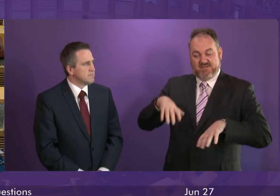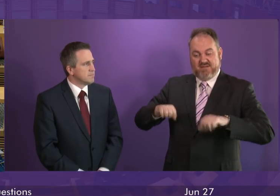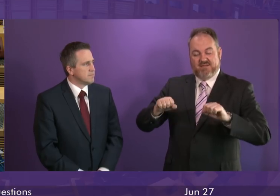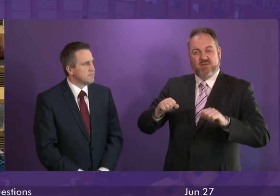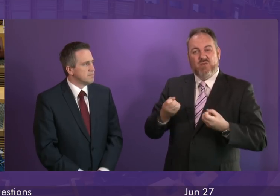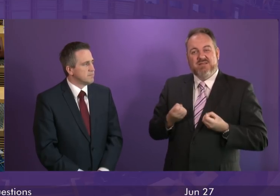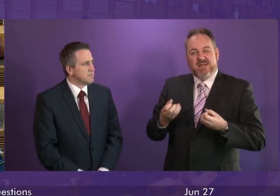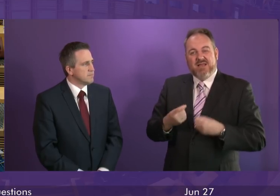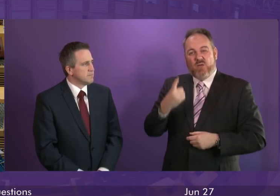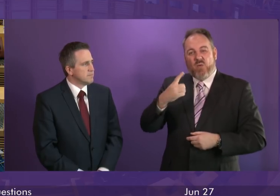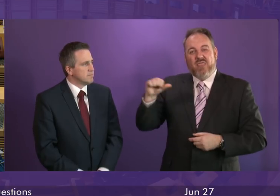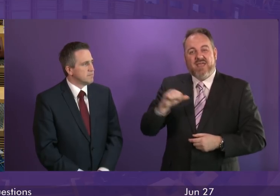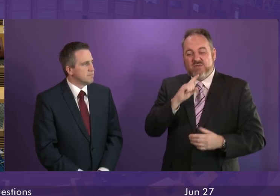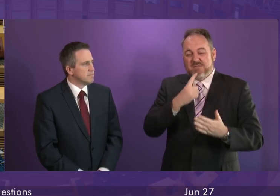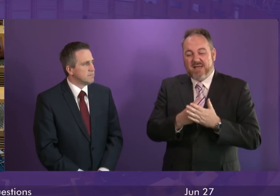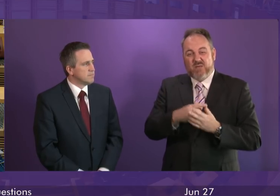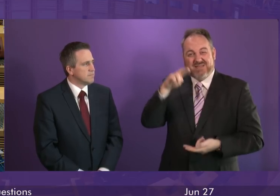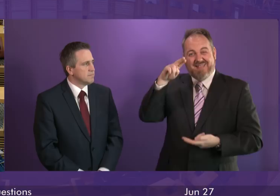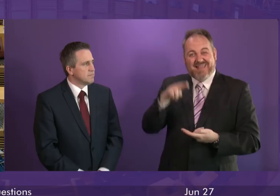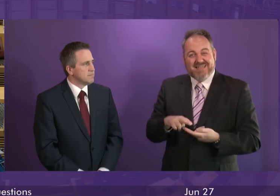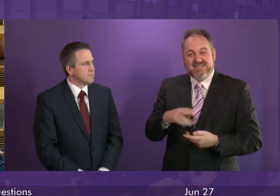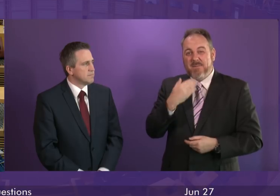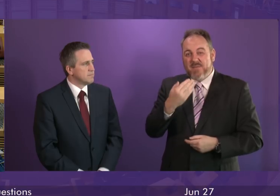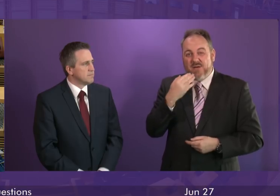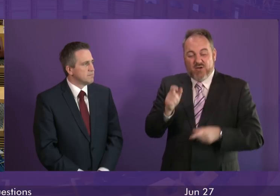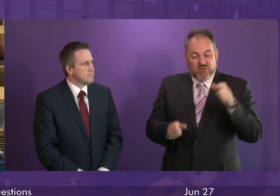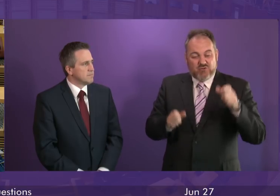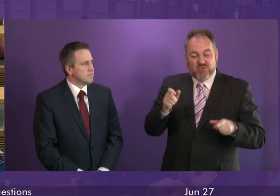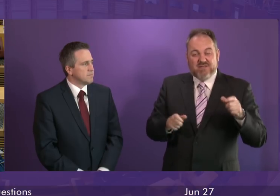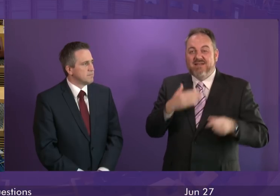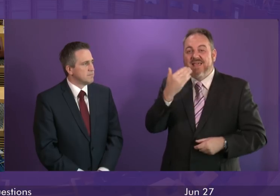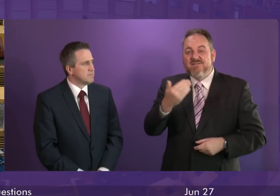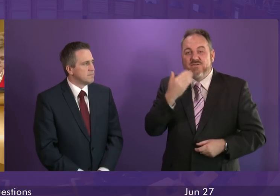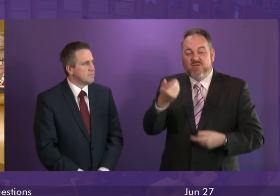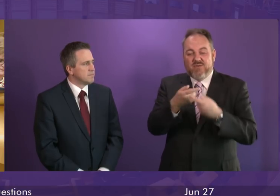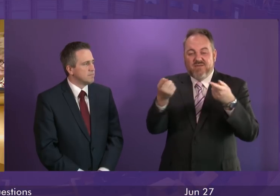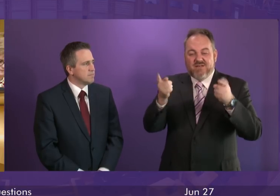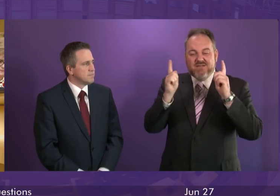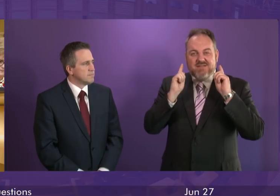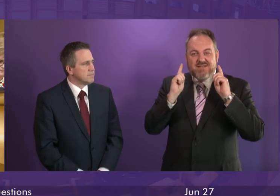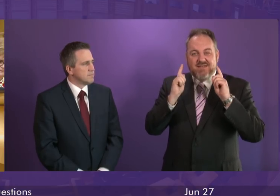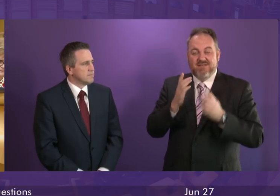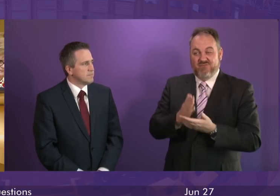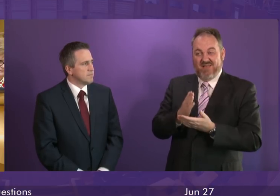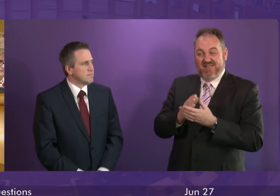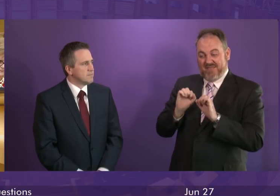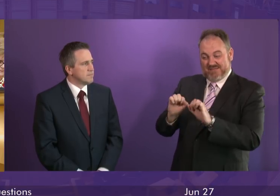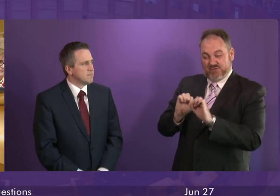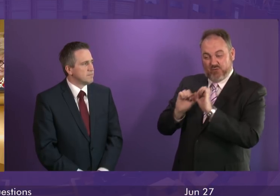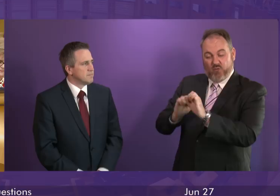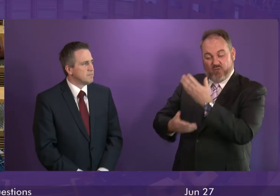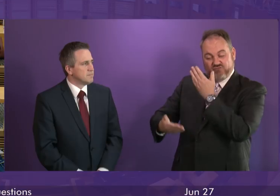,000 less per student on teaching in our universities? Isn't this the record on education